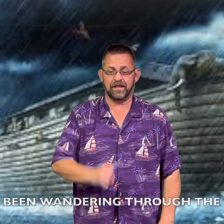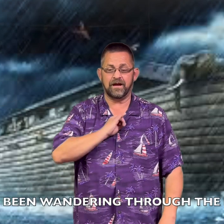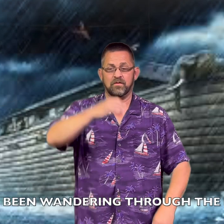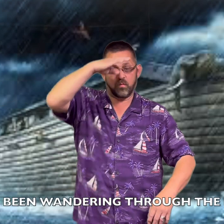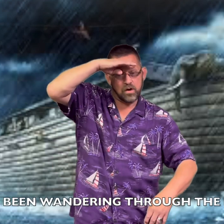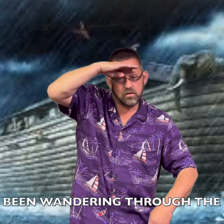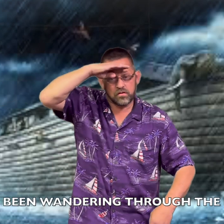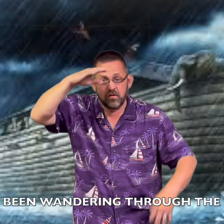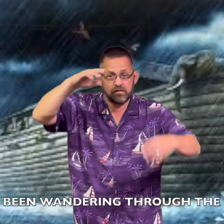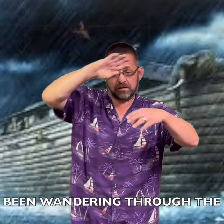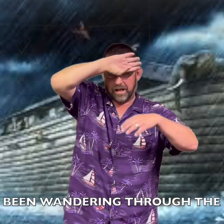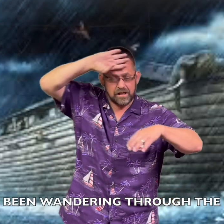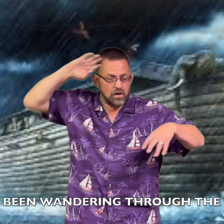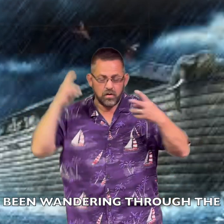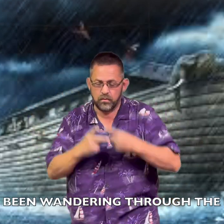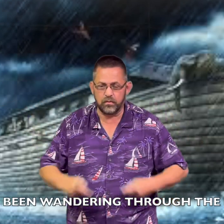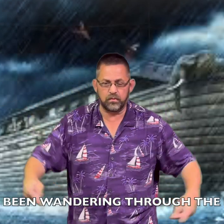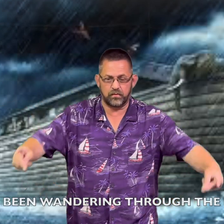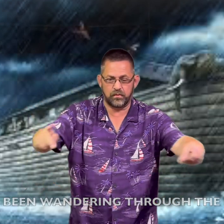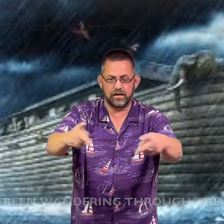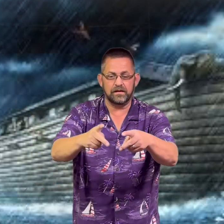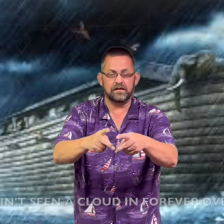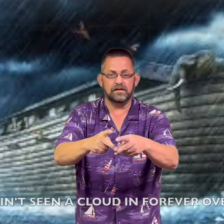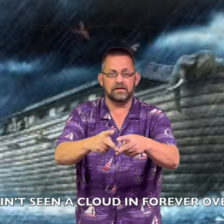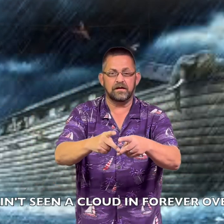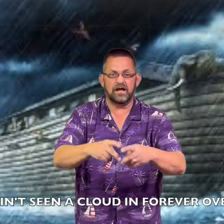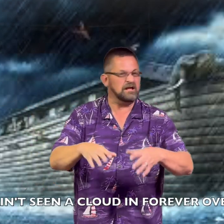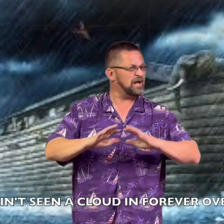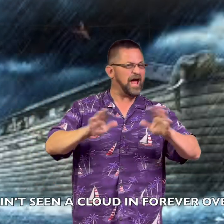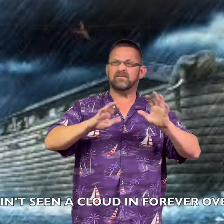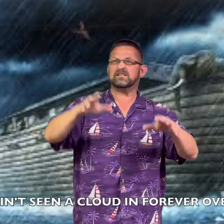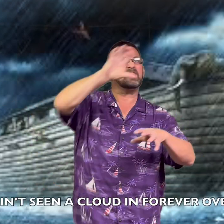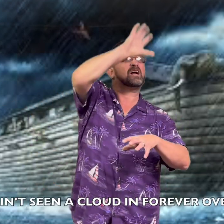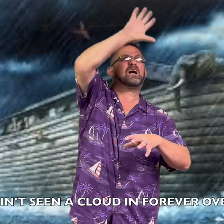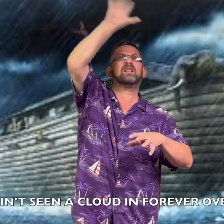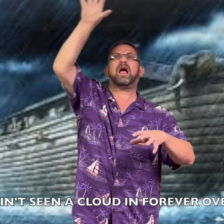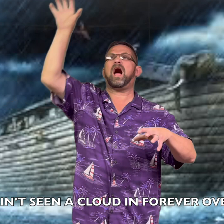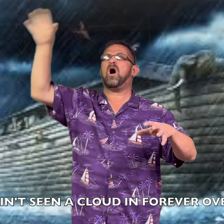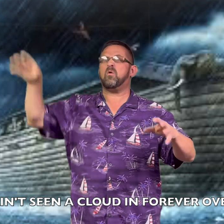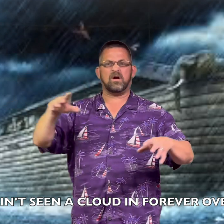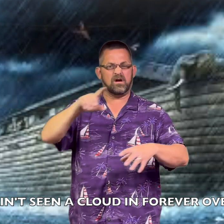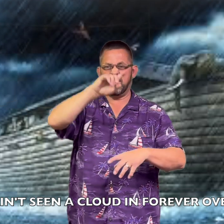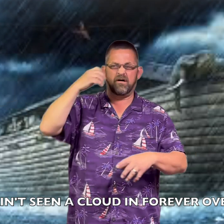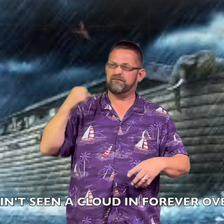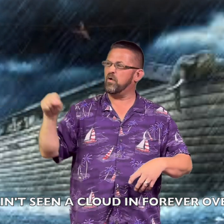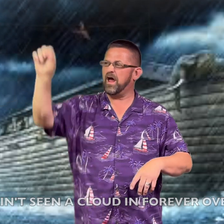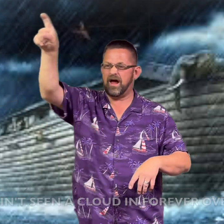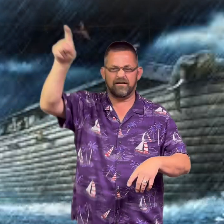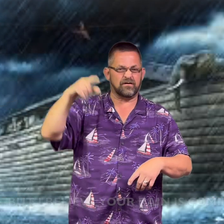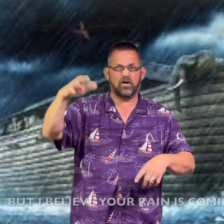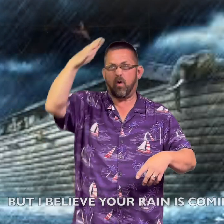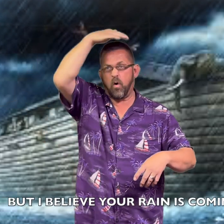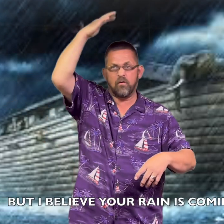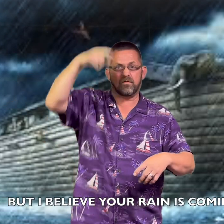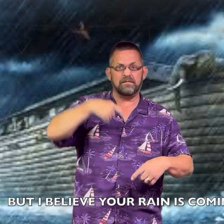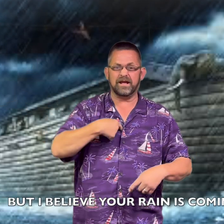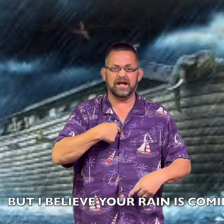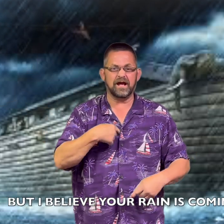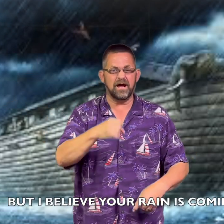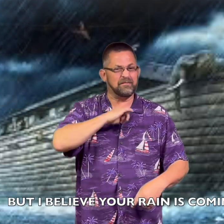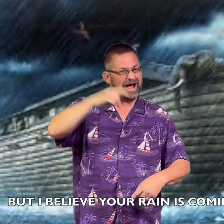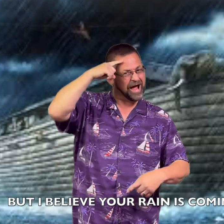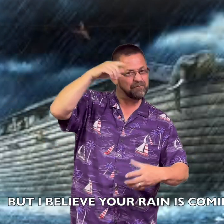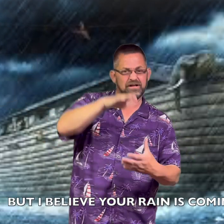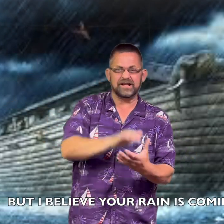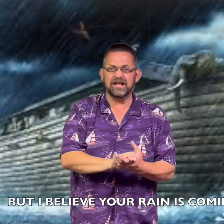I've been wandering through the desert Ain't seen a cloud in forever over me But I